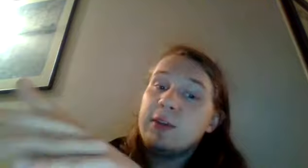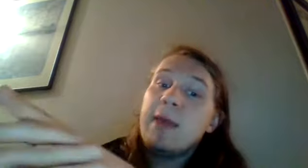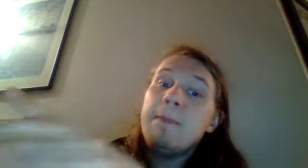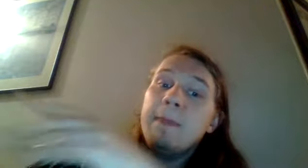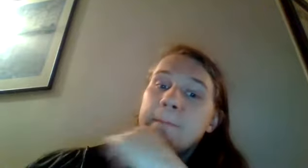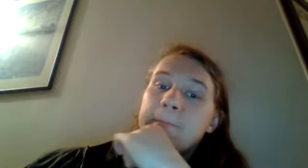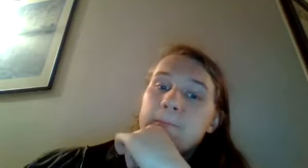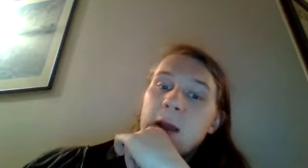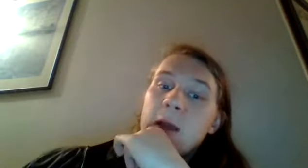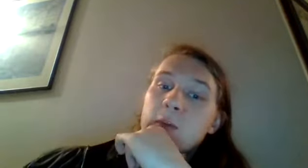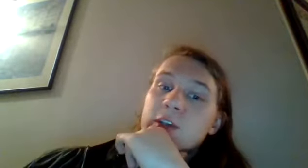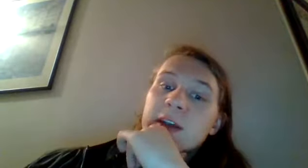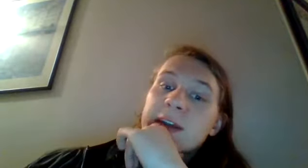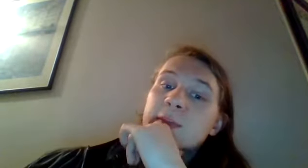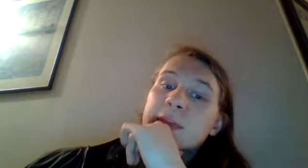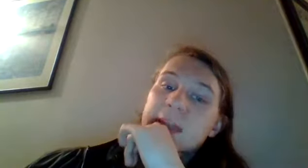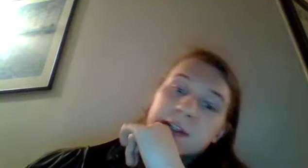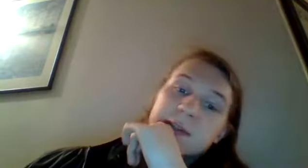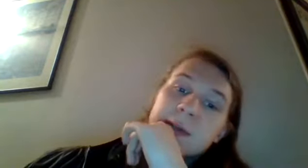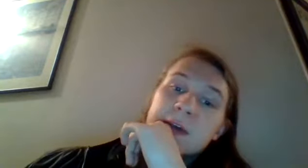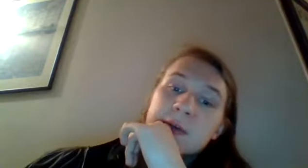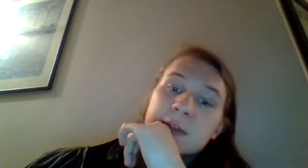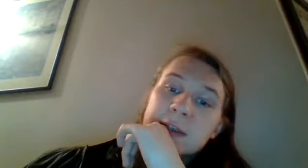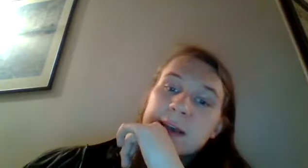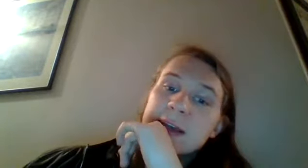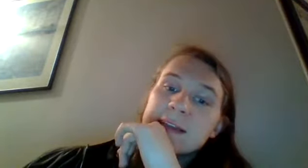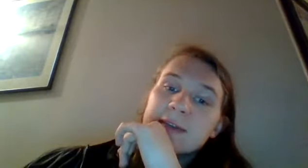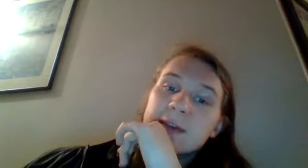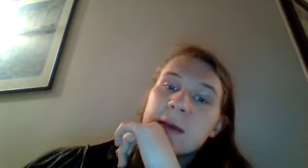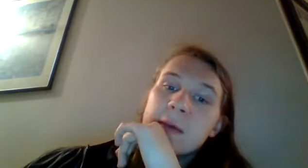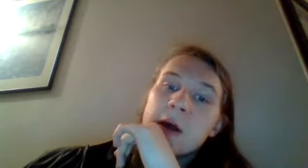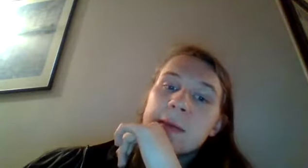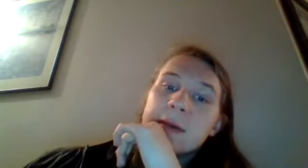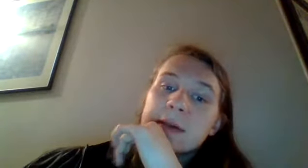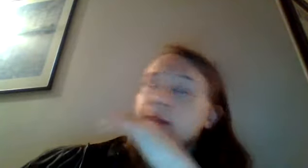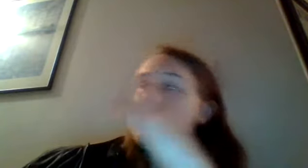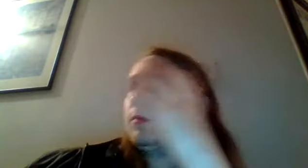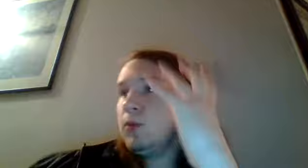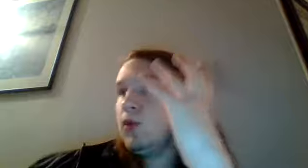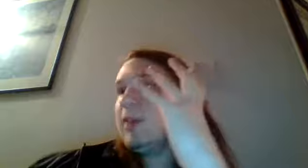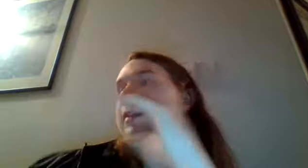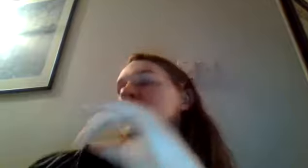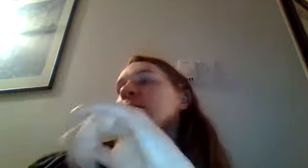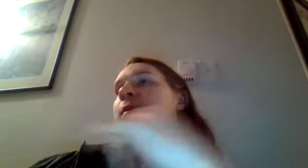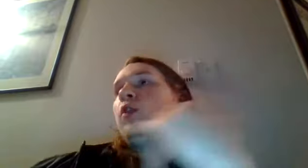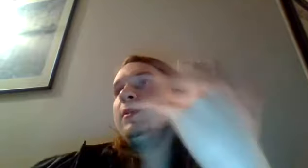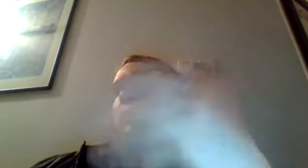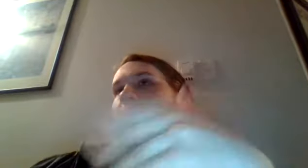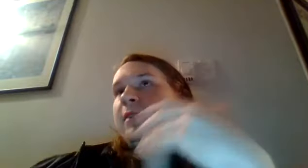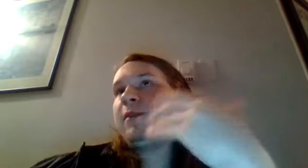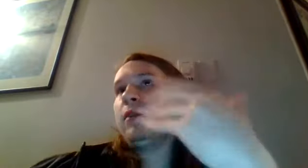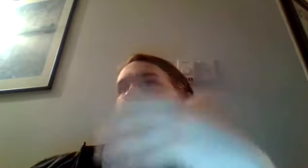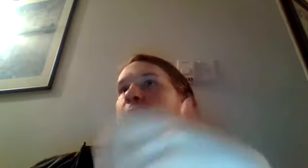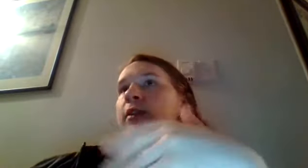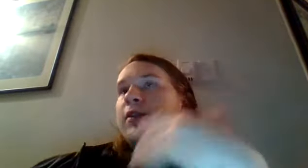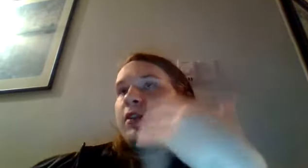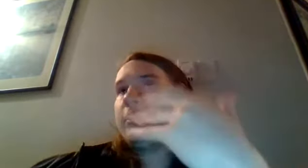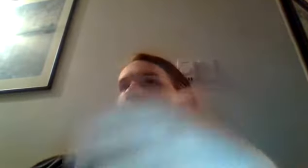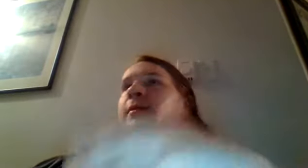time uh which inevitably kills mayu and leaves uh mom you know grieving and the whole episode basically focuses around on this girl's inability